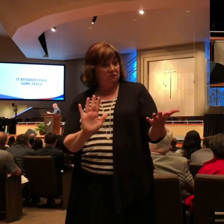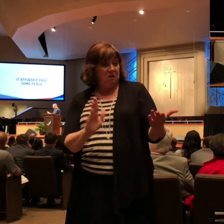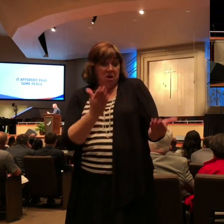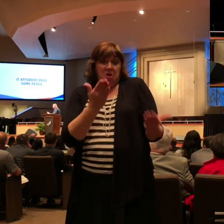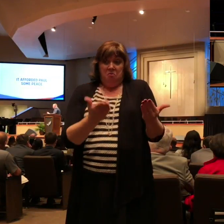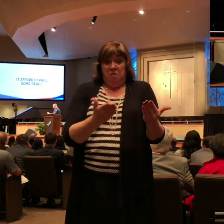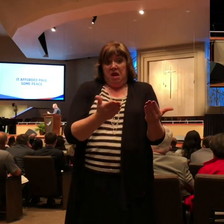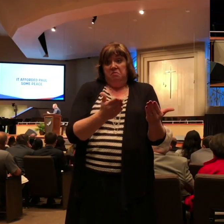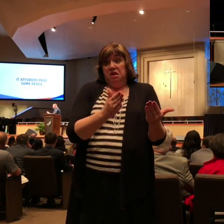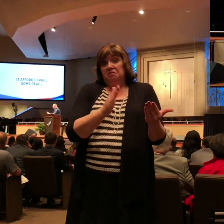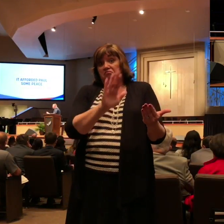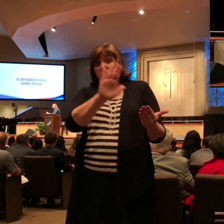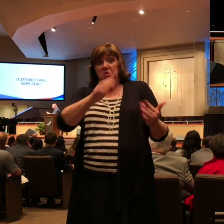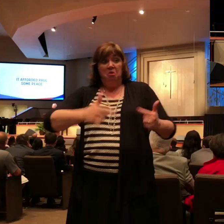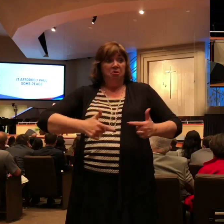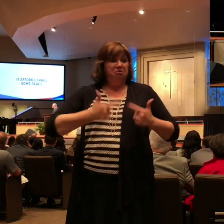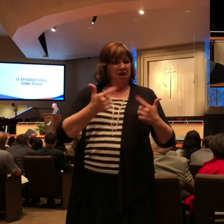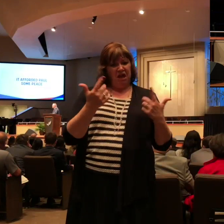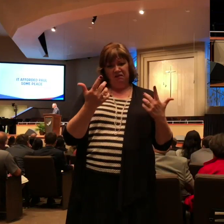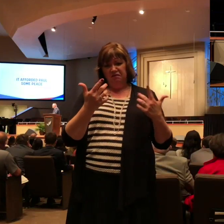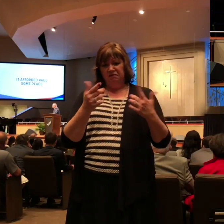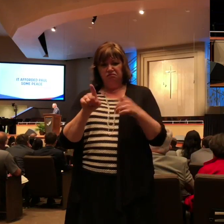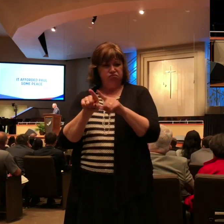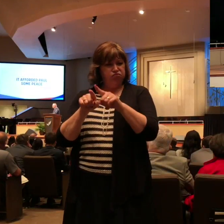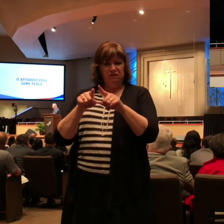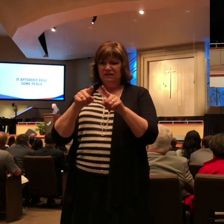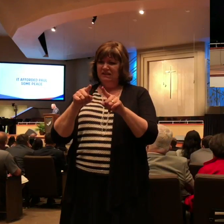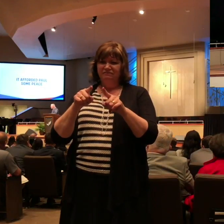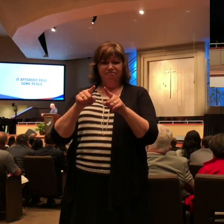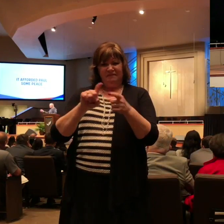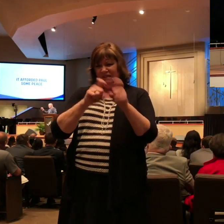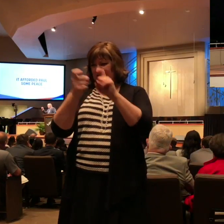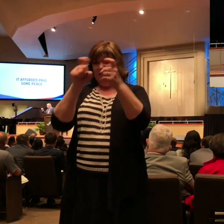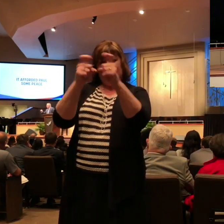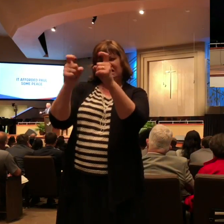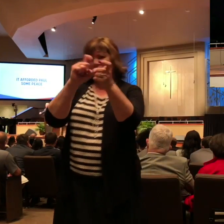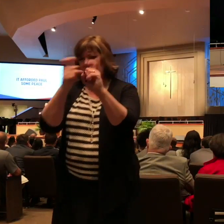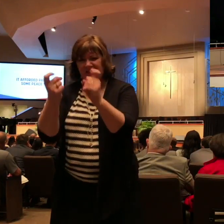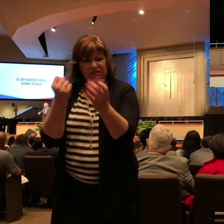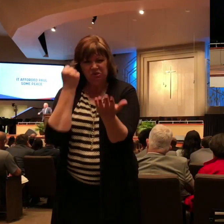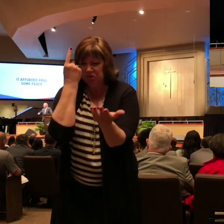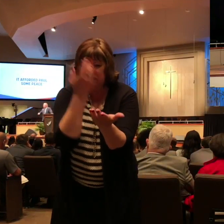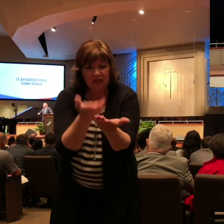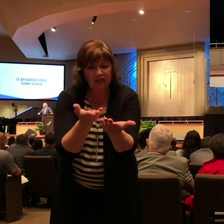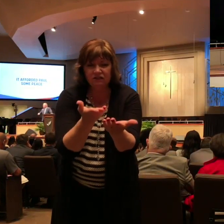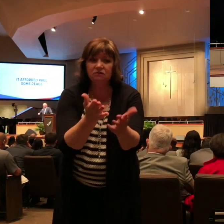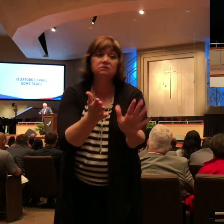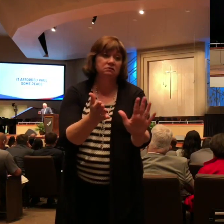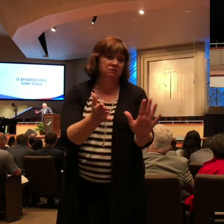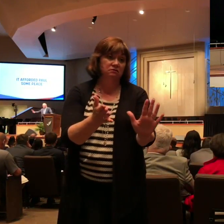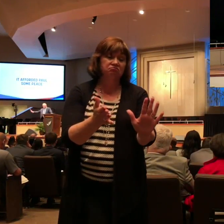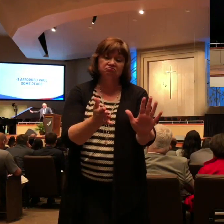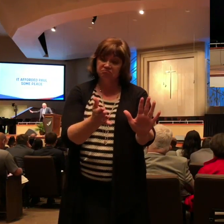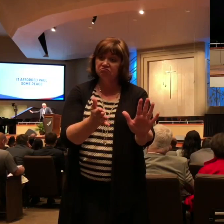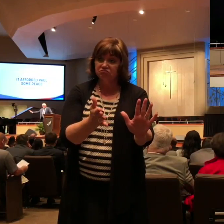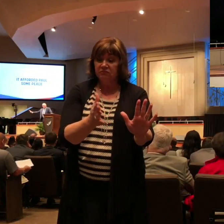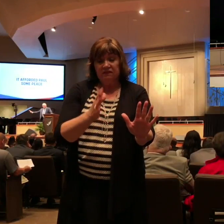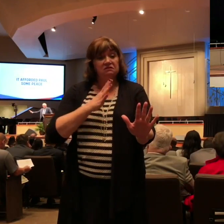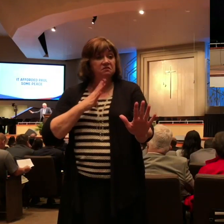unfolding that that's not the way you thought they'd go but may you and I get into the life of Paul tonight and say that doesn't have to deter